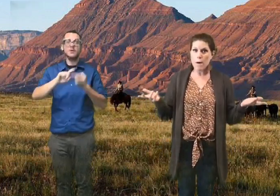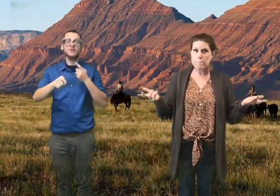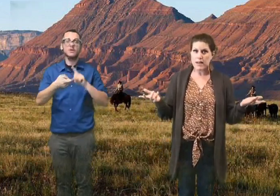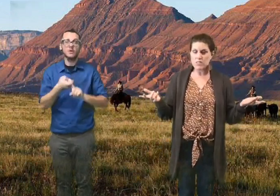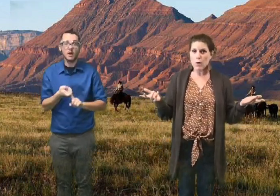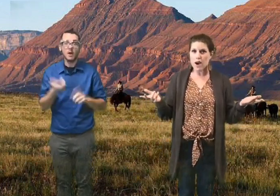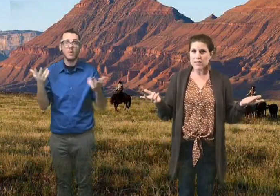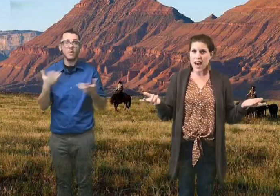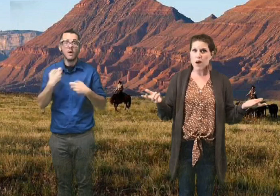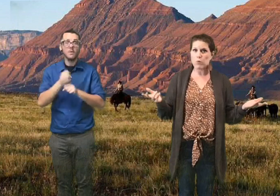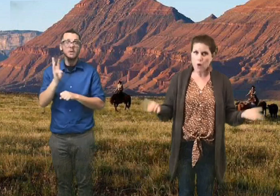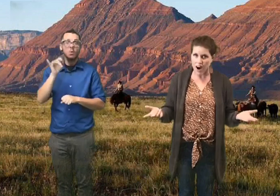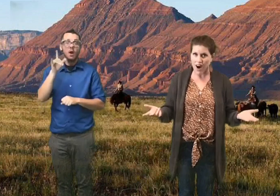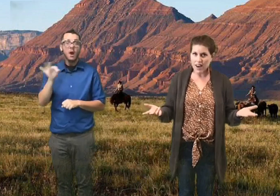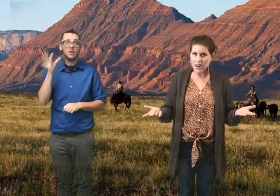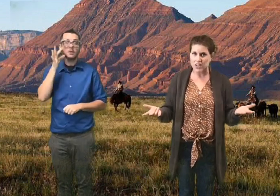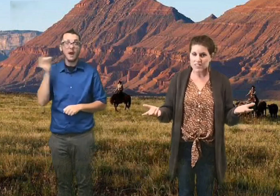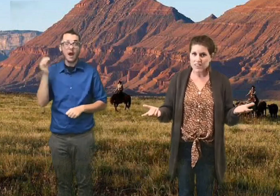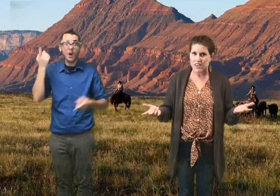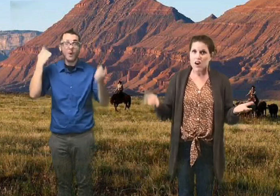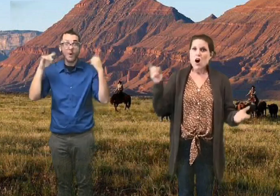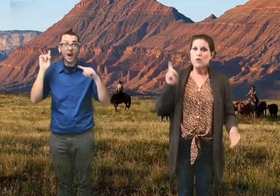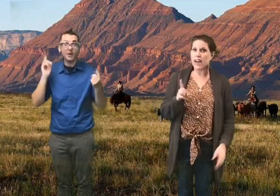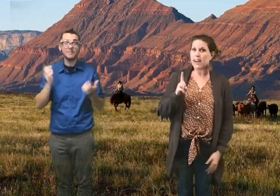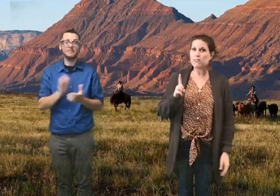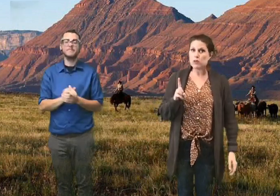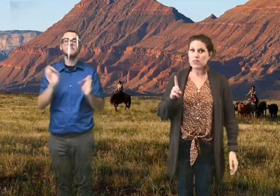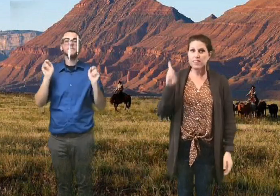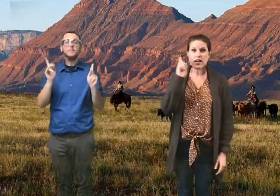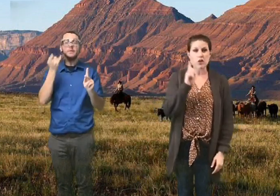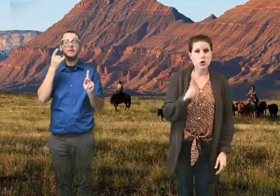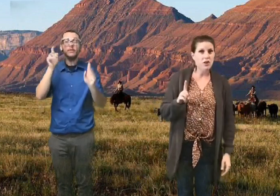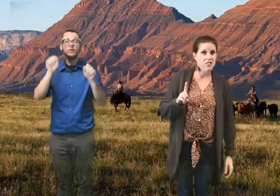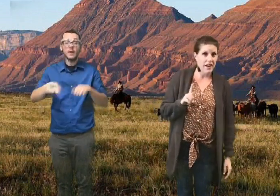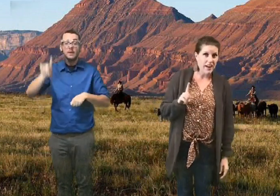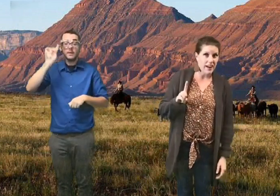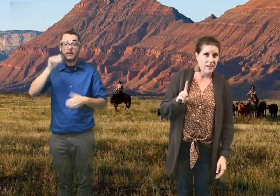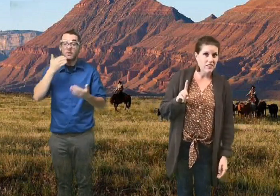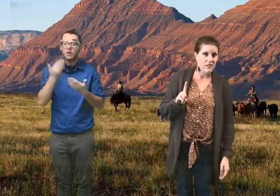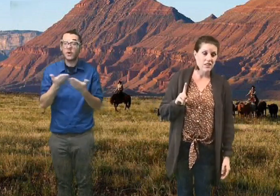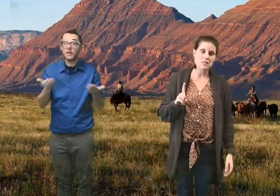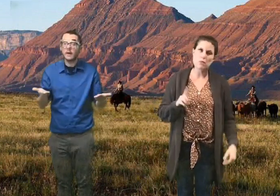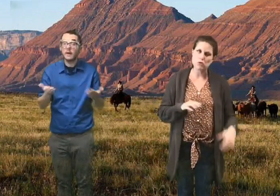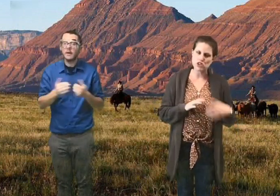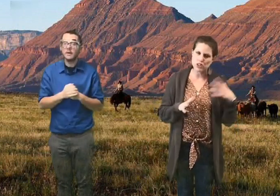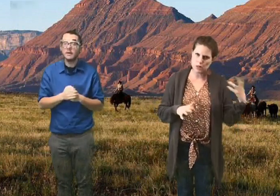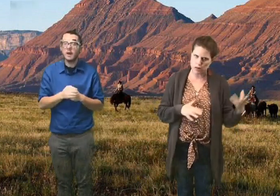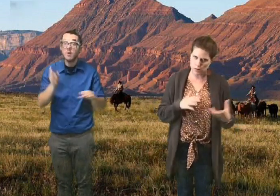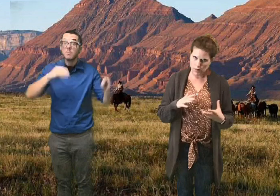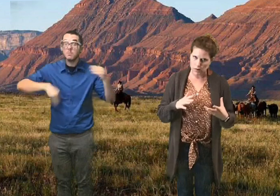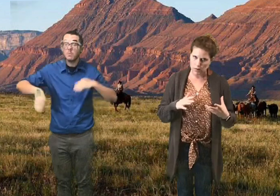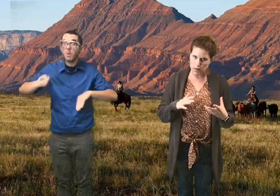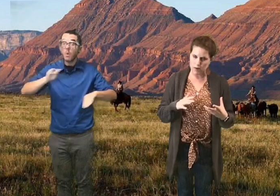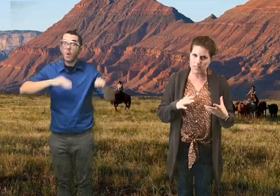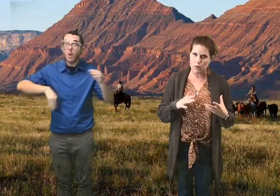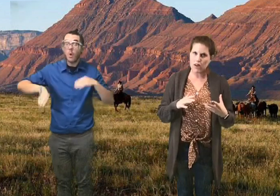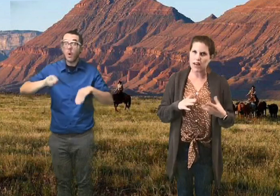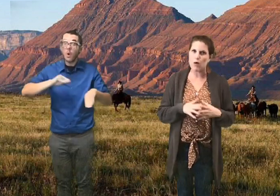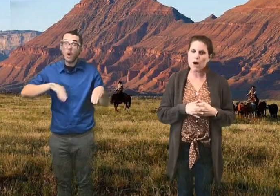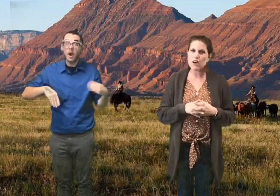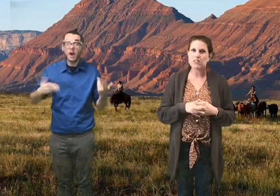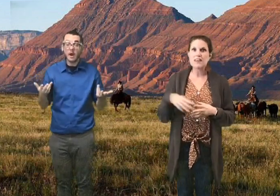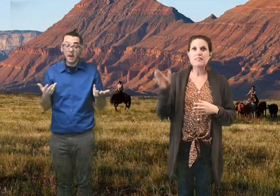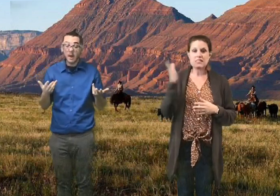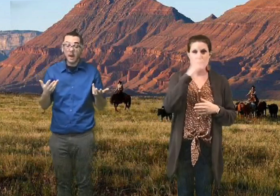what makes a wildcat wild. Okay, if you can think of a good thing, it's a motion that makes a